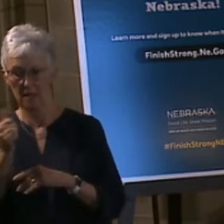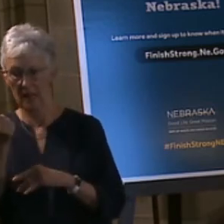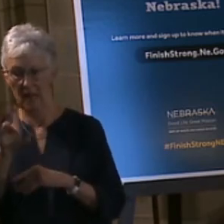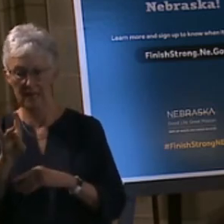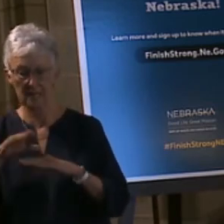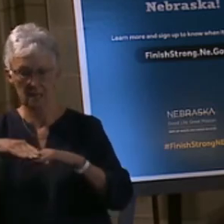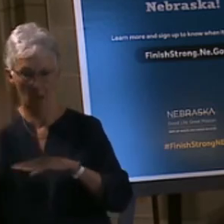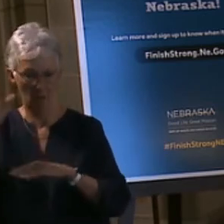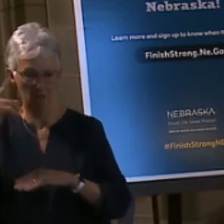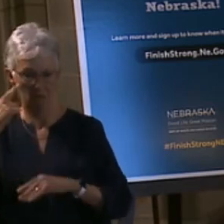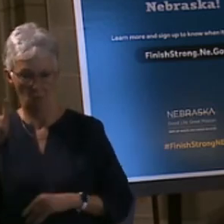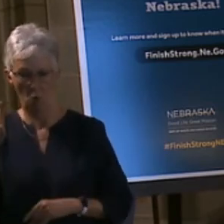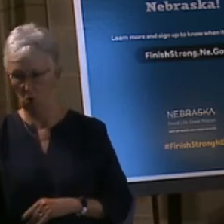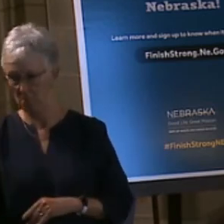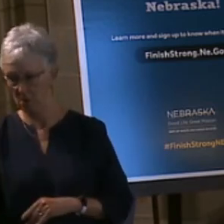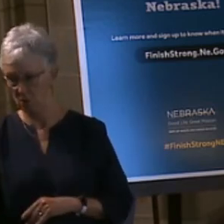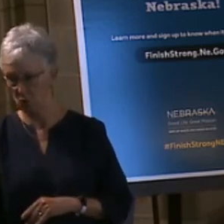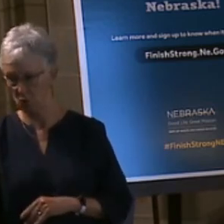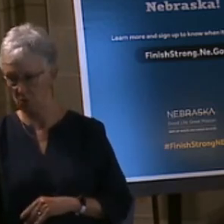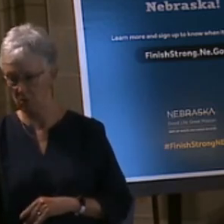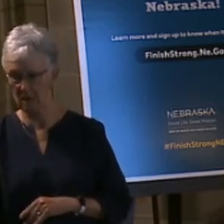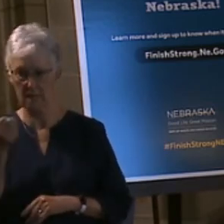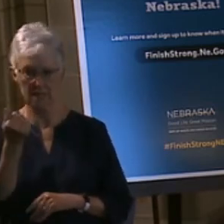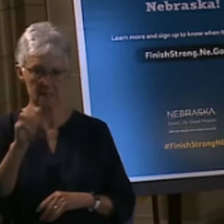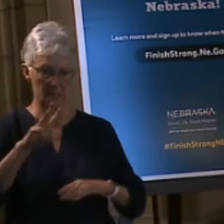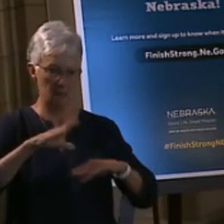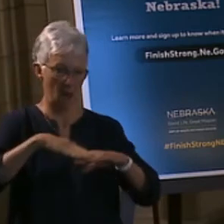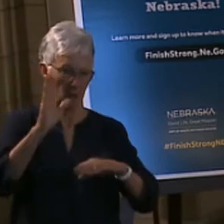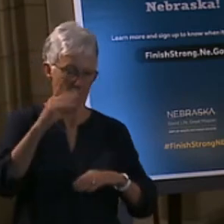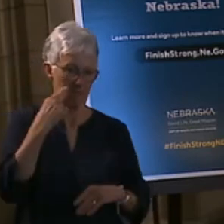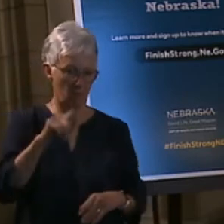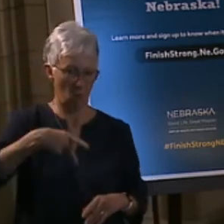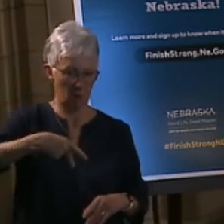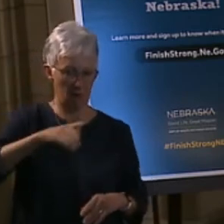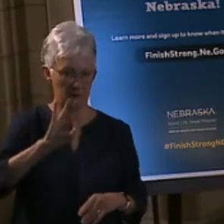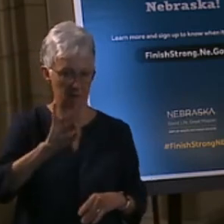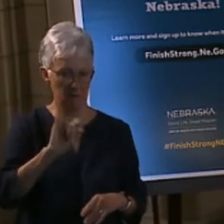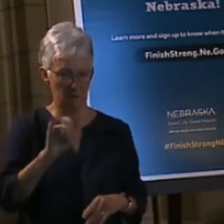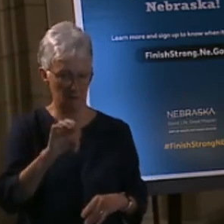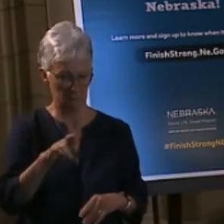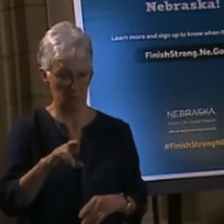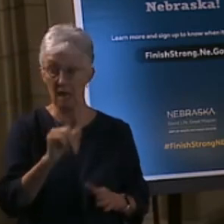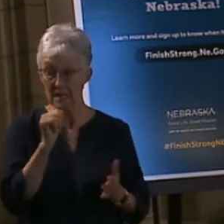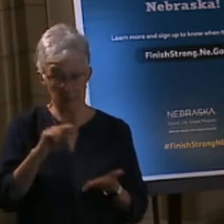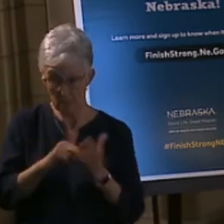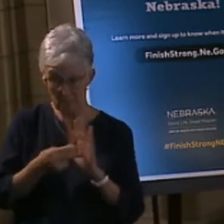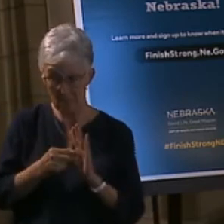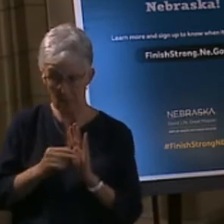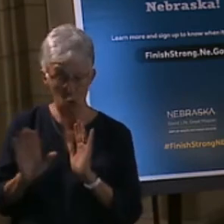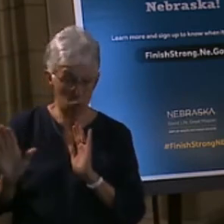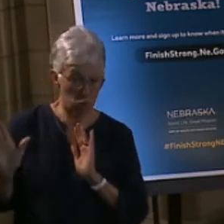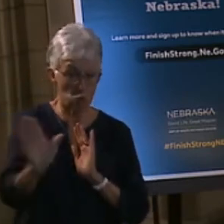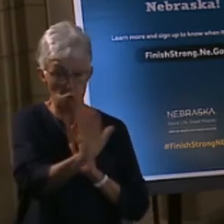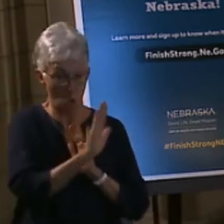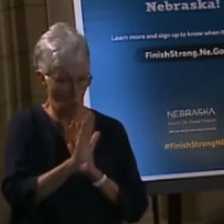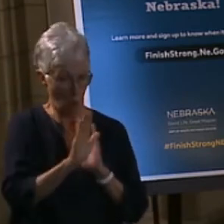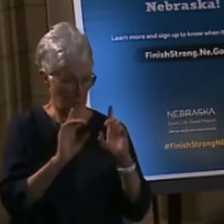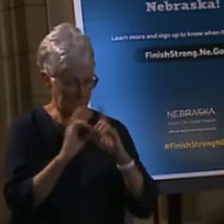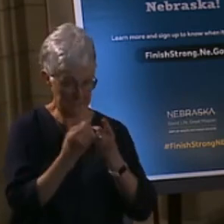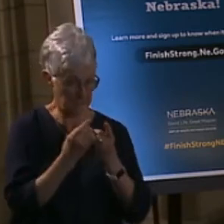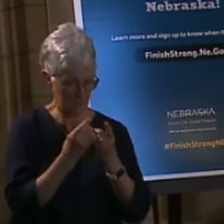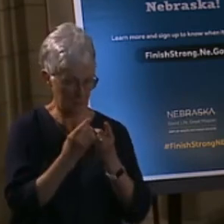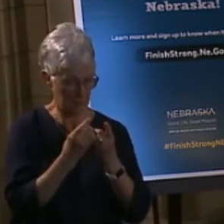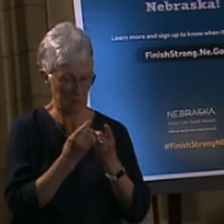to be able to do that. Now, that doesn't mean in your health district they will be going to any age category because